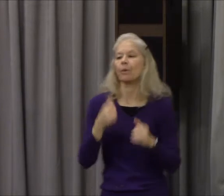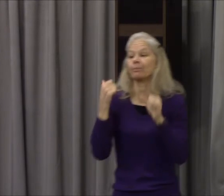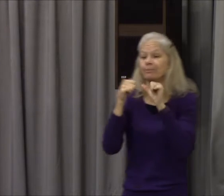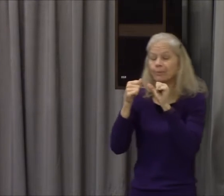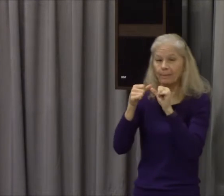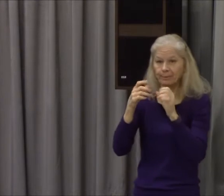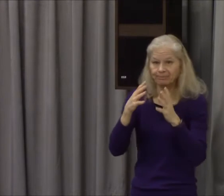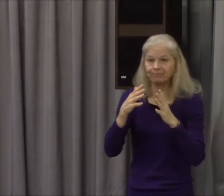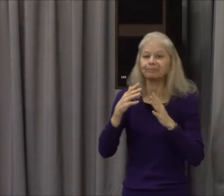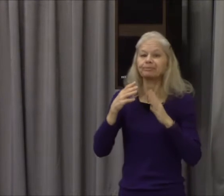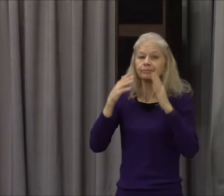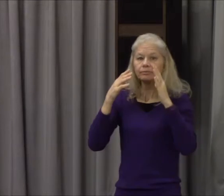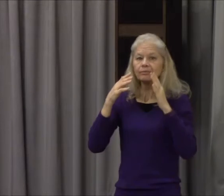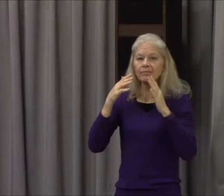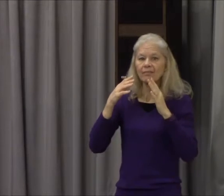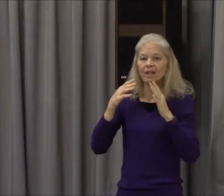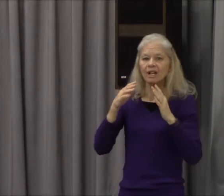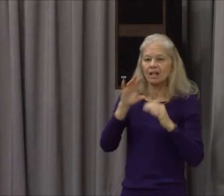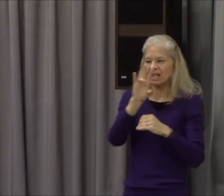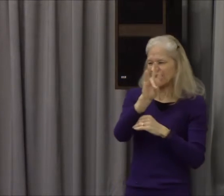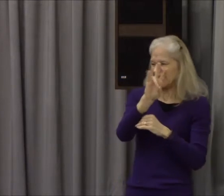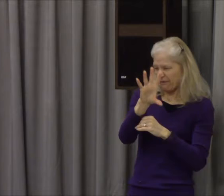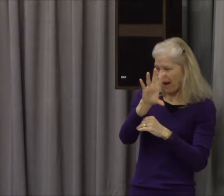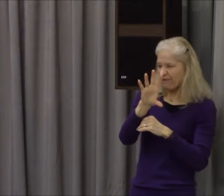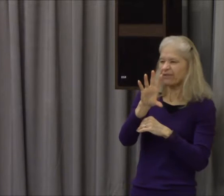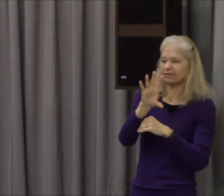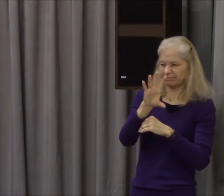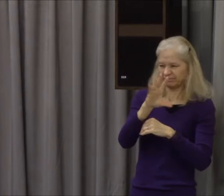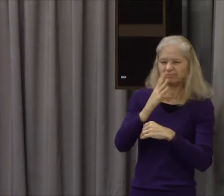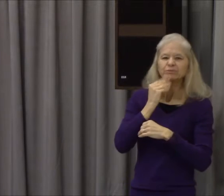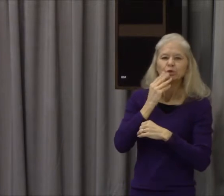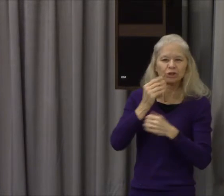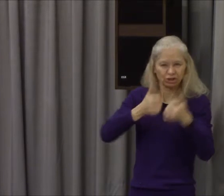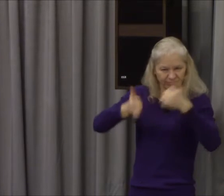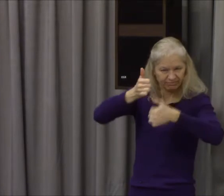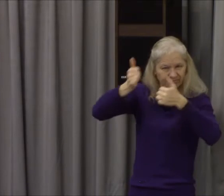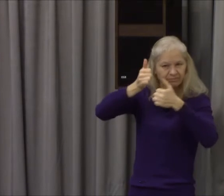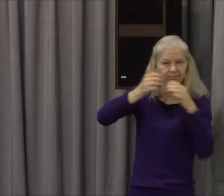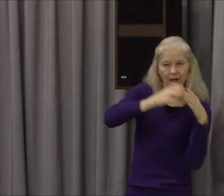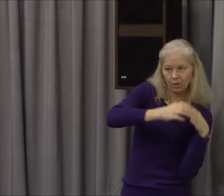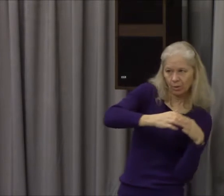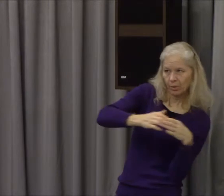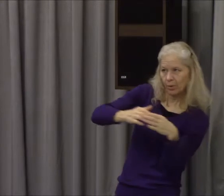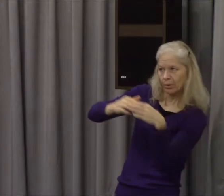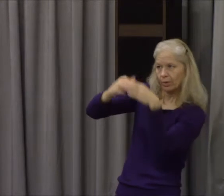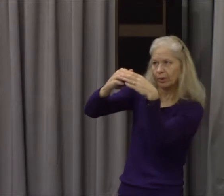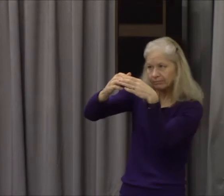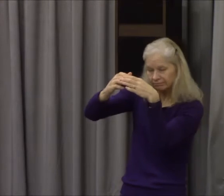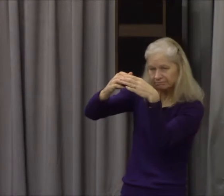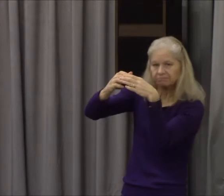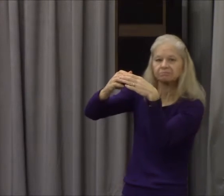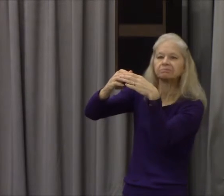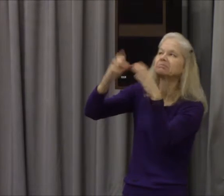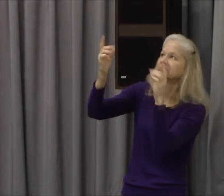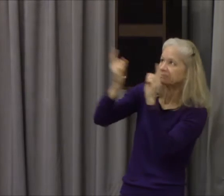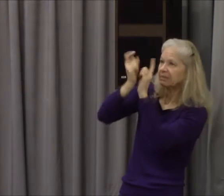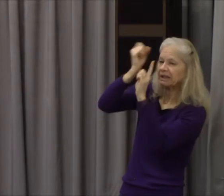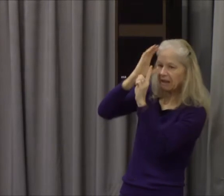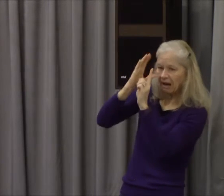the Bible says and the sight of the Lord and the sight of the glory of the Lord was like devouring fire on top of the mount in the eyes